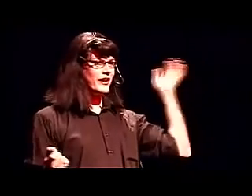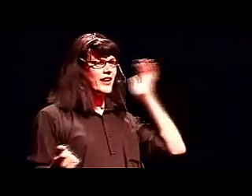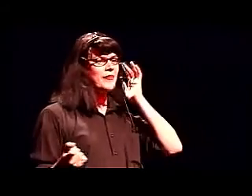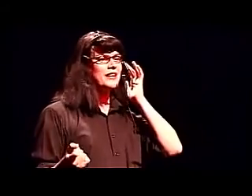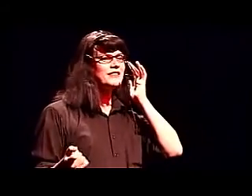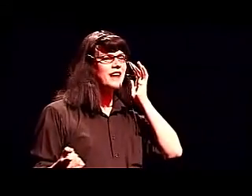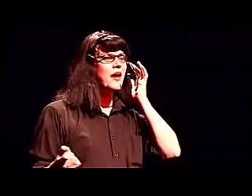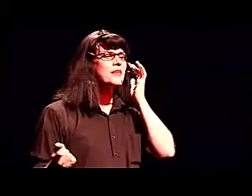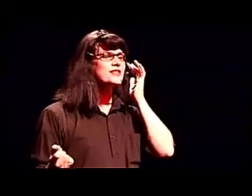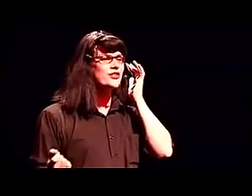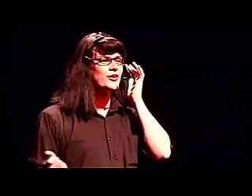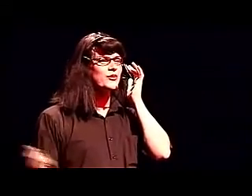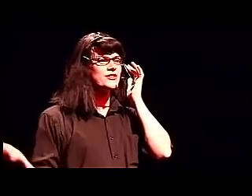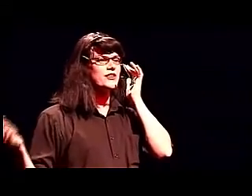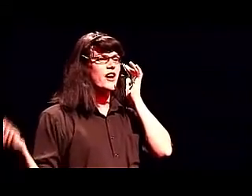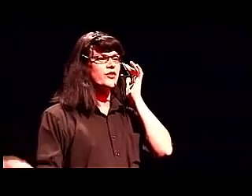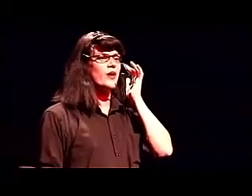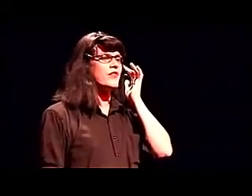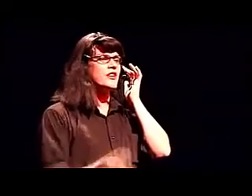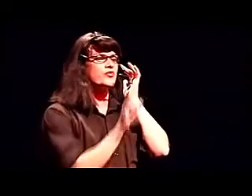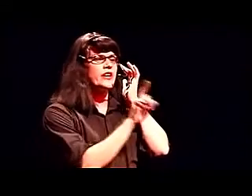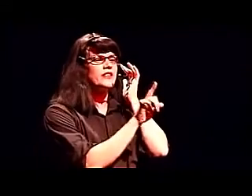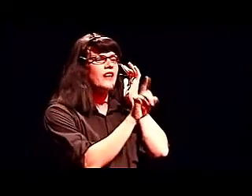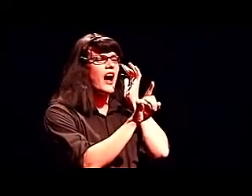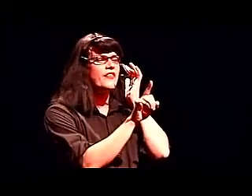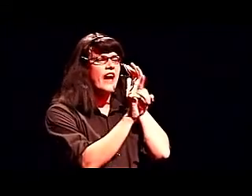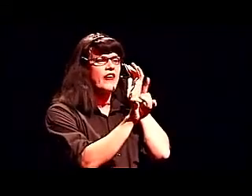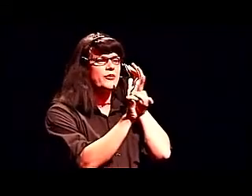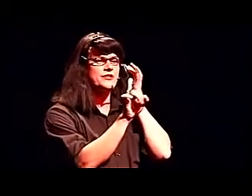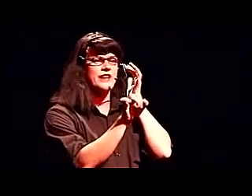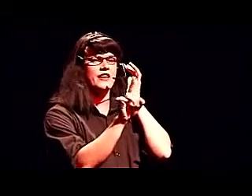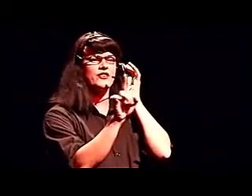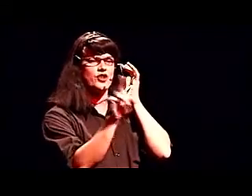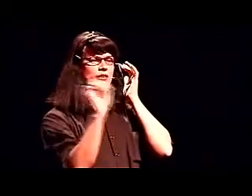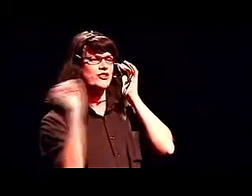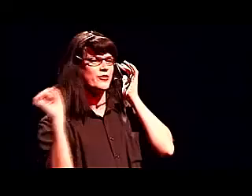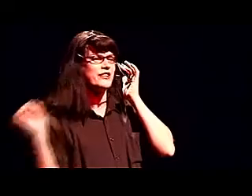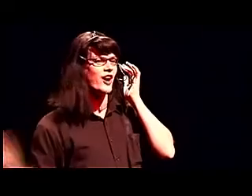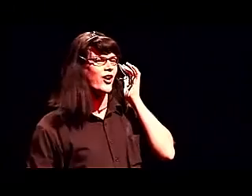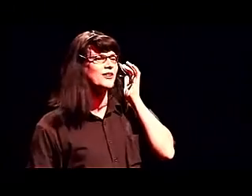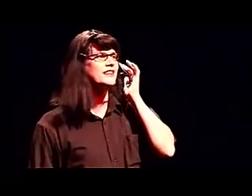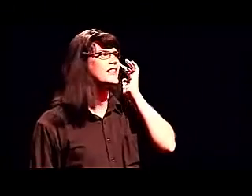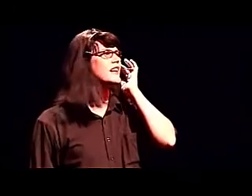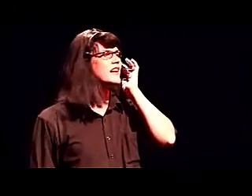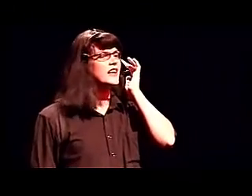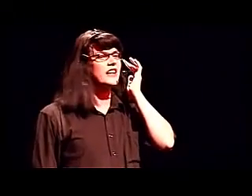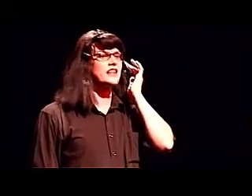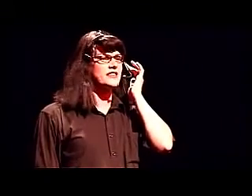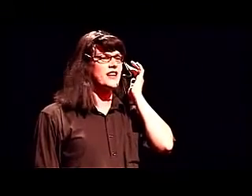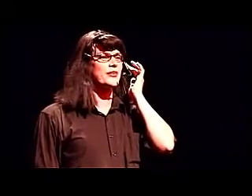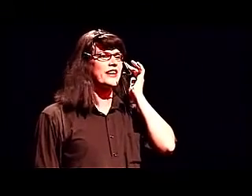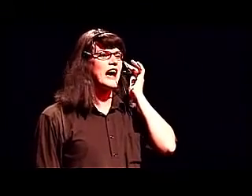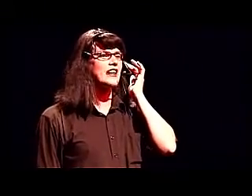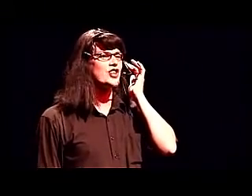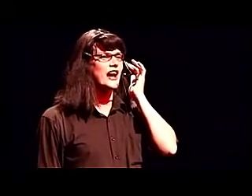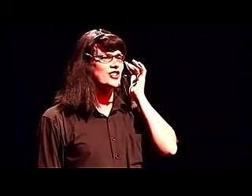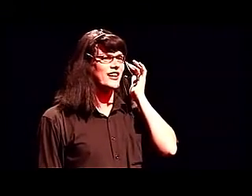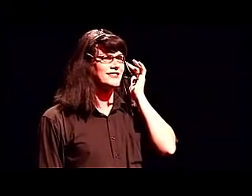Become a, Mr. Nguyen wants to know if you have the real life Arab stallion doobie doobie doll. And does it come with a car charger?